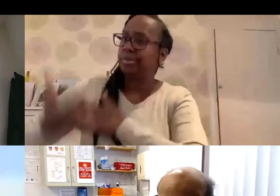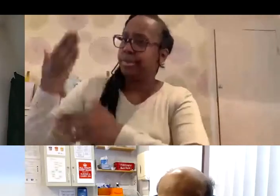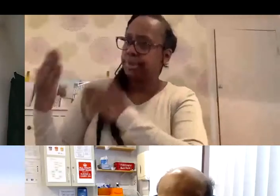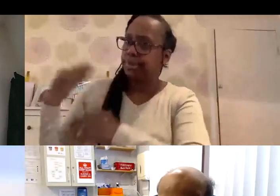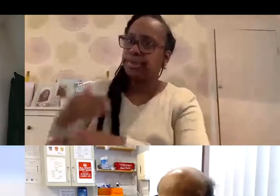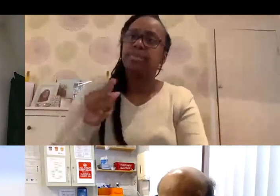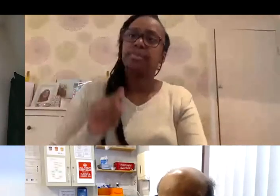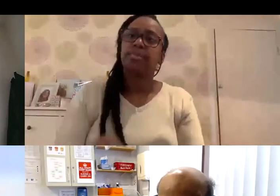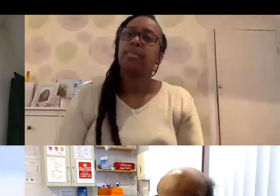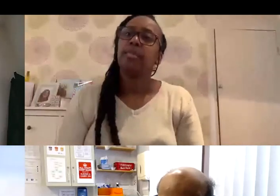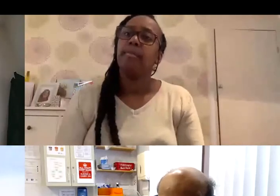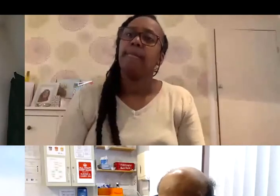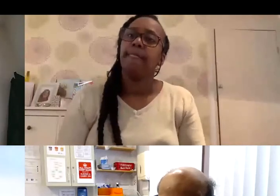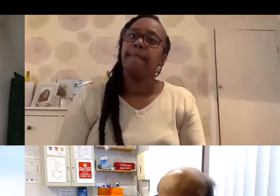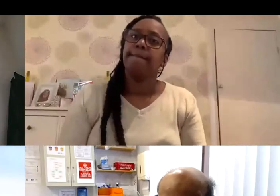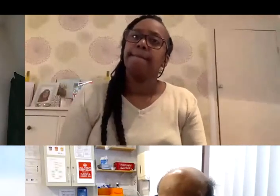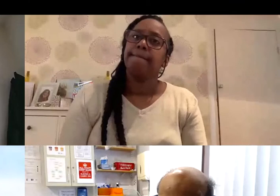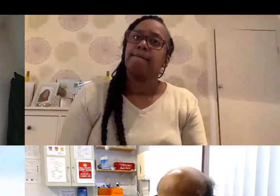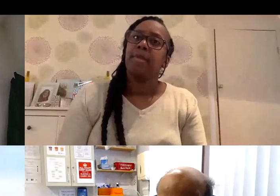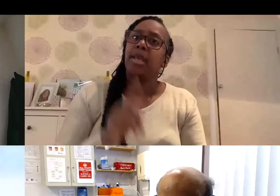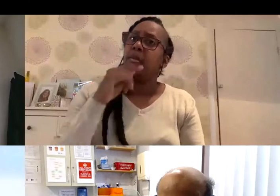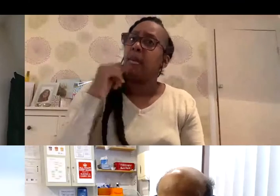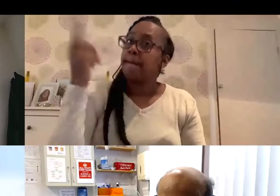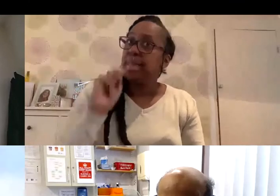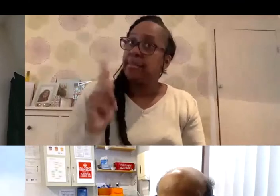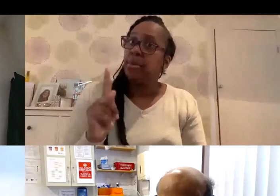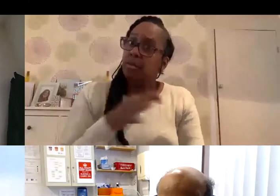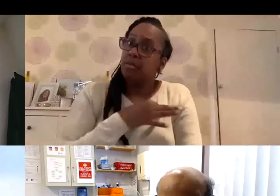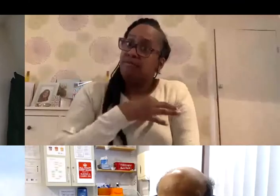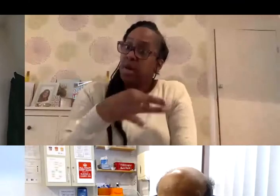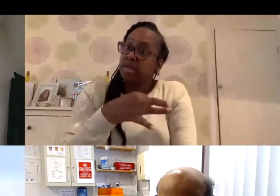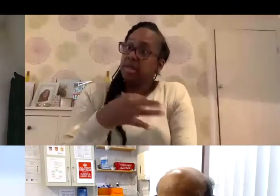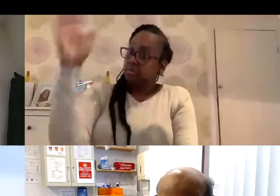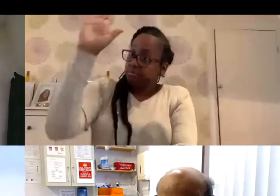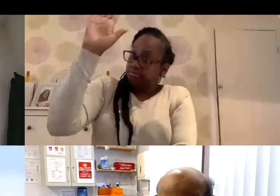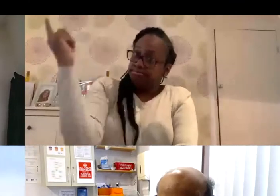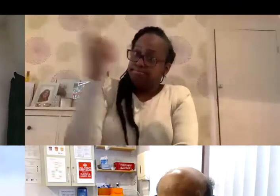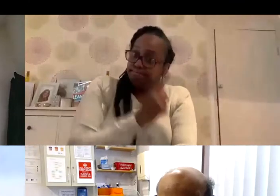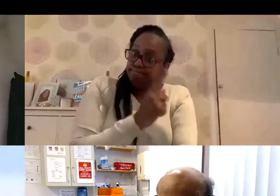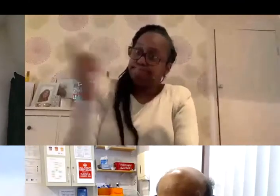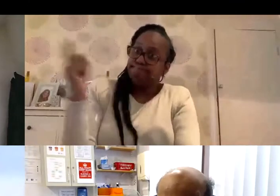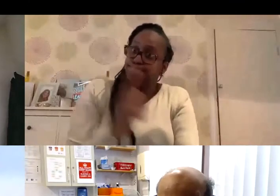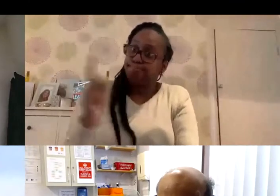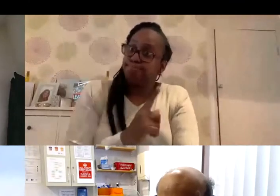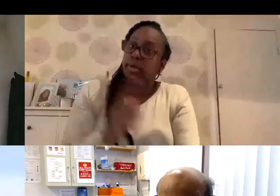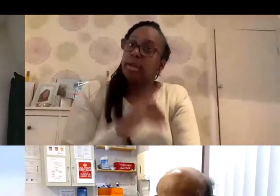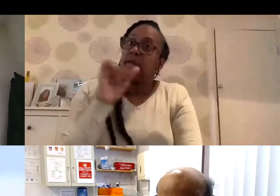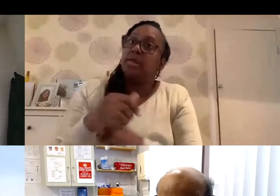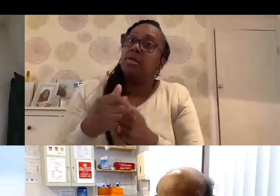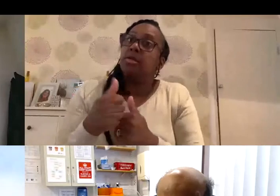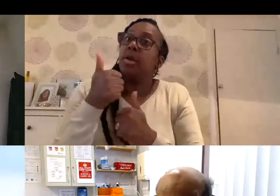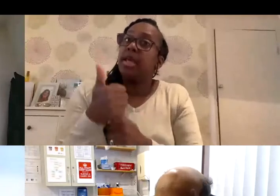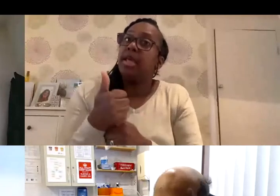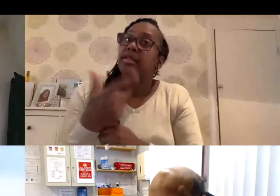to realize is that the recruitment, as Vasta said, was quite quick. People were willing and they stepped up. So, you know, you know, each vaccine has over 40,000